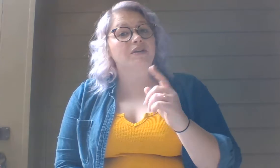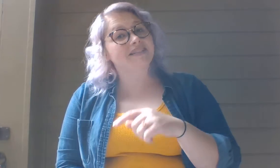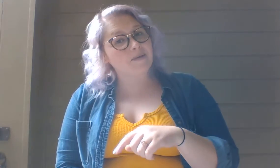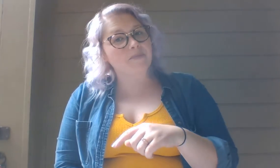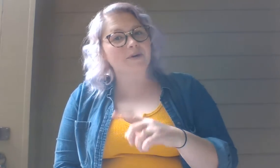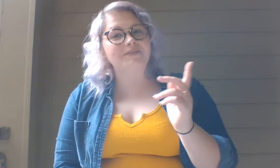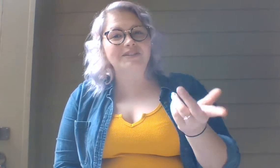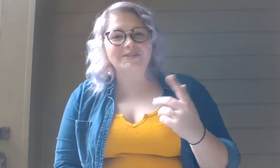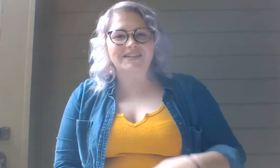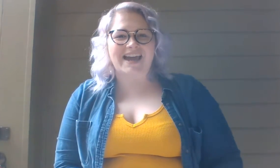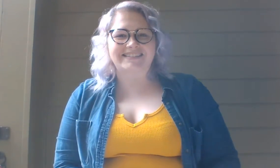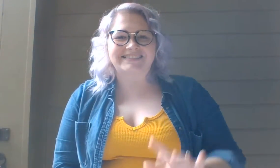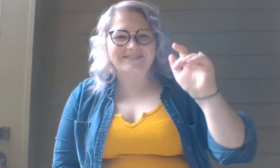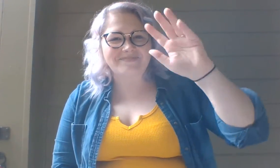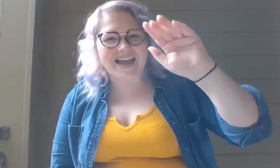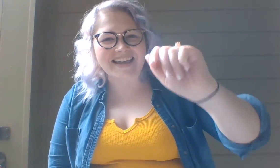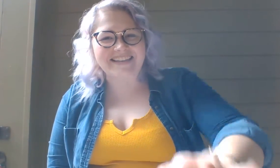or tempo to do it at. Bye.